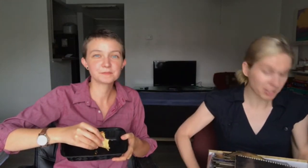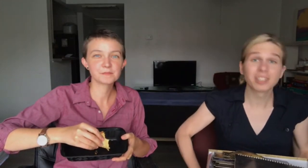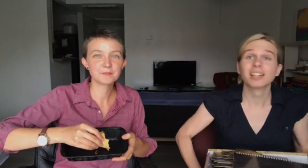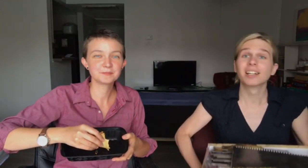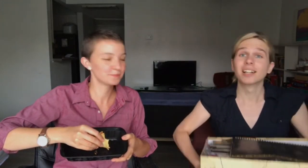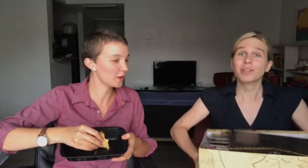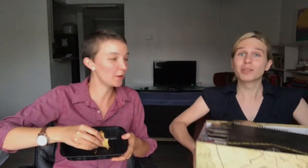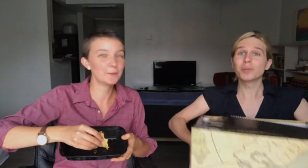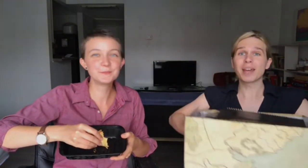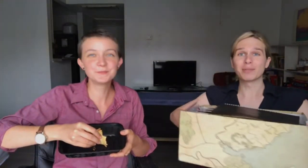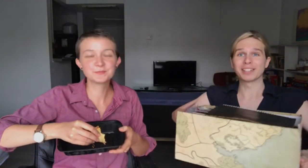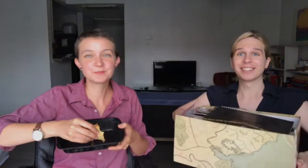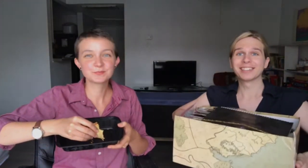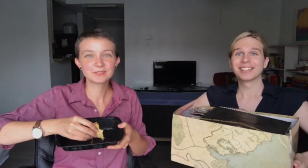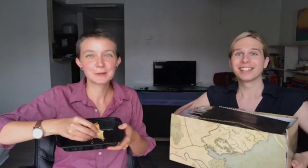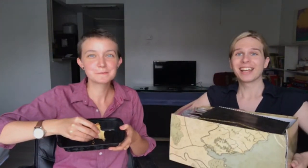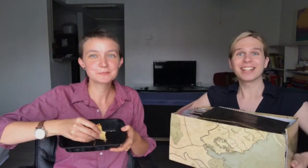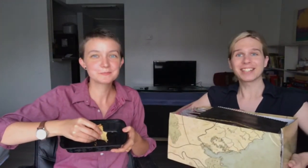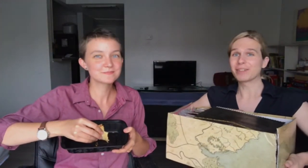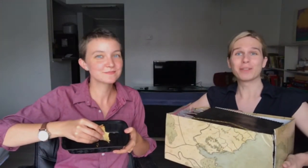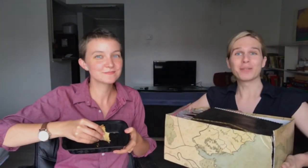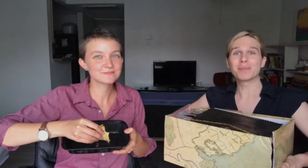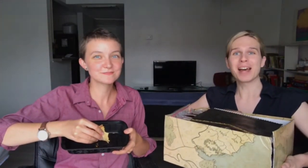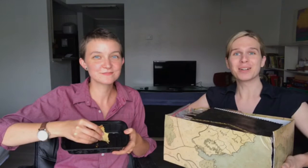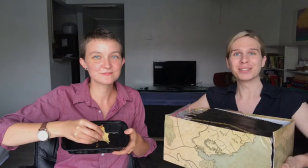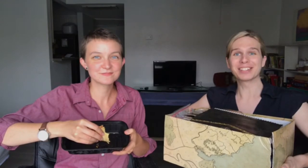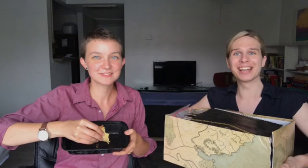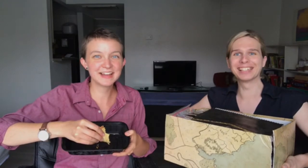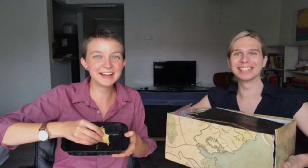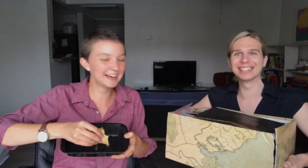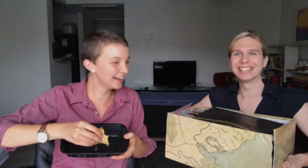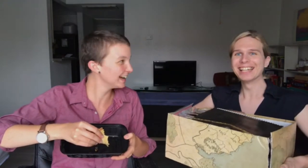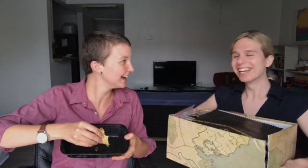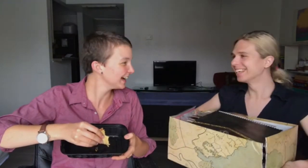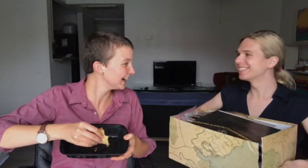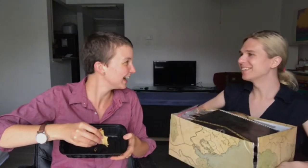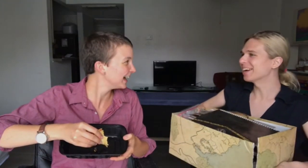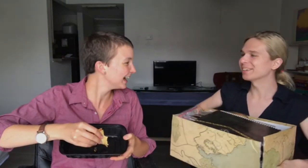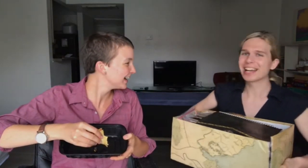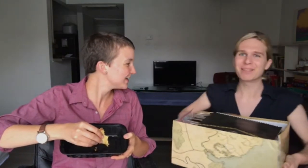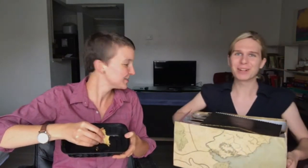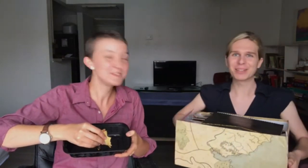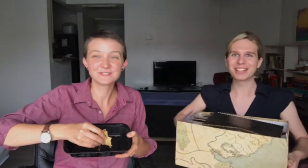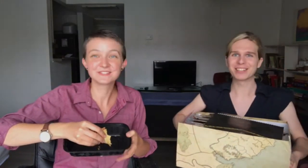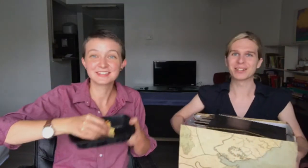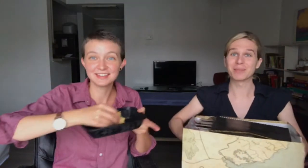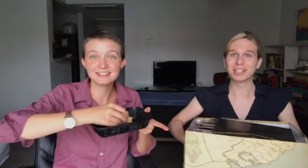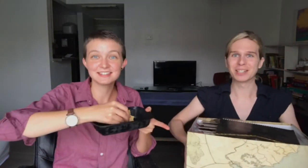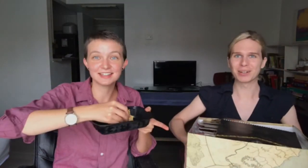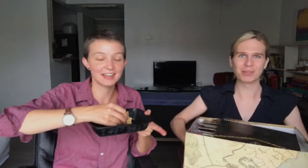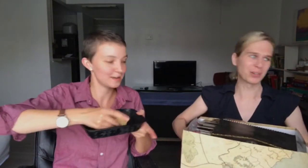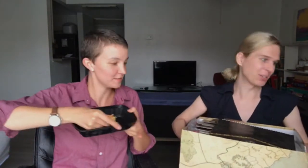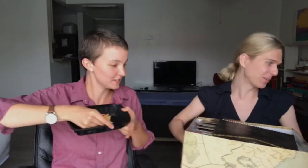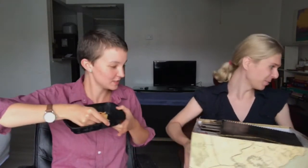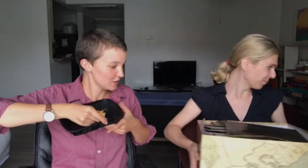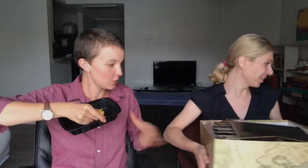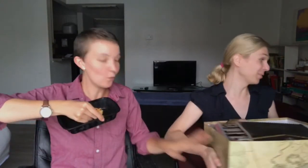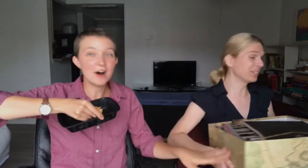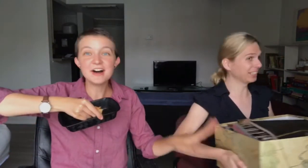box. Oh. Gloomhaven. It's like 50 pounds. So, yeah. We're gonna have fun with this soon. I'm really forward to it. This is one